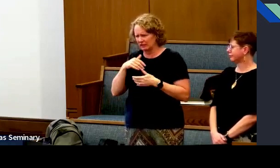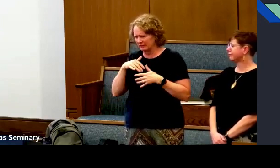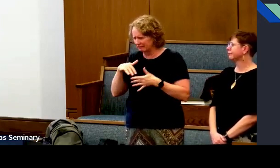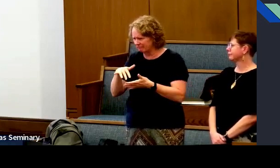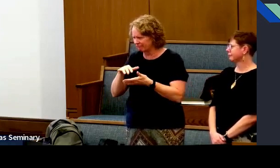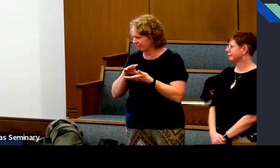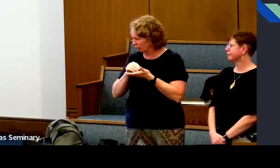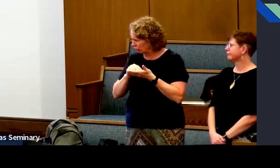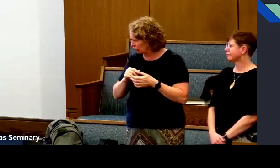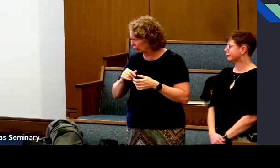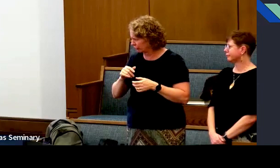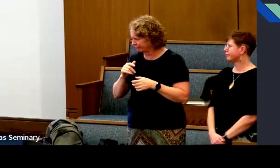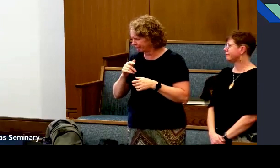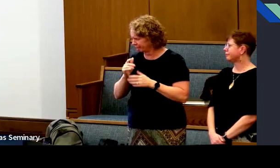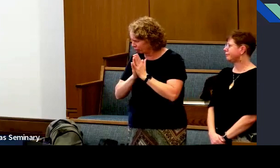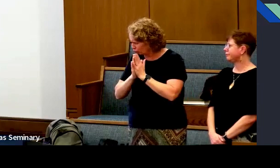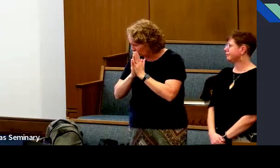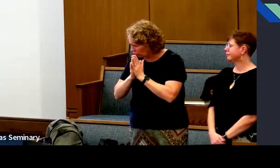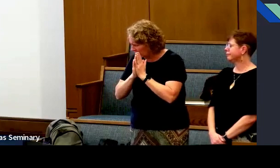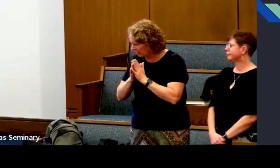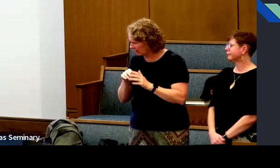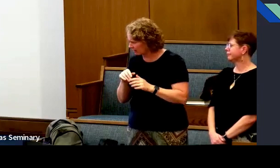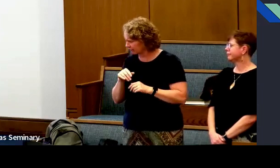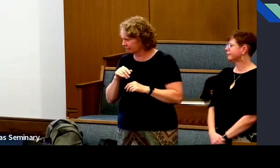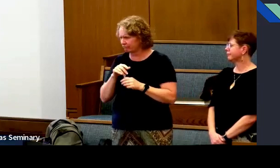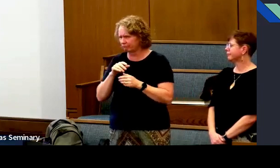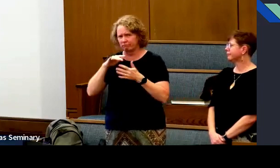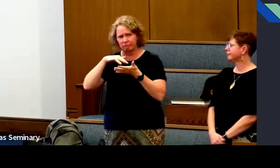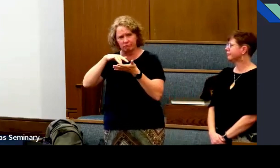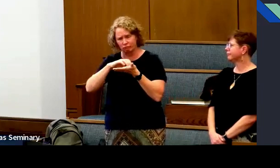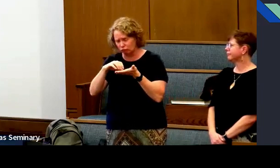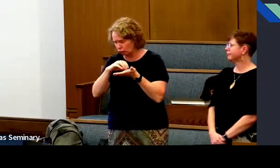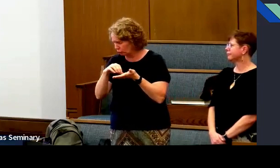righteous works, be better, study the scriptures, pray.